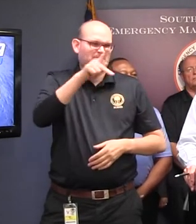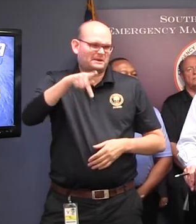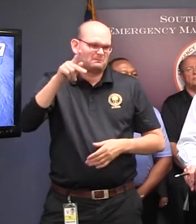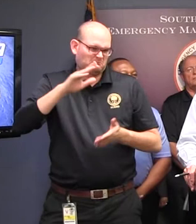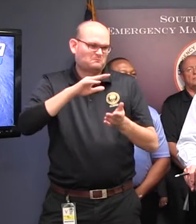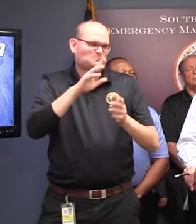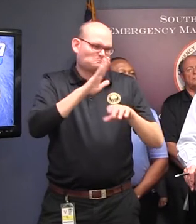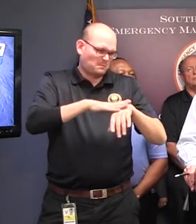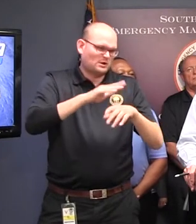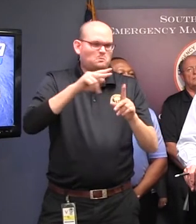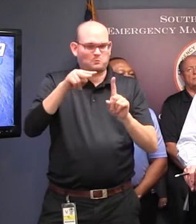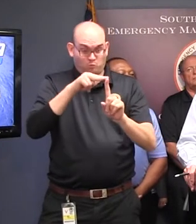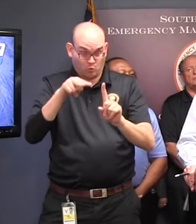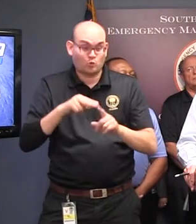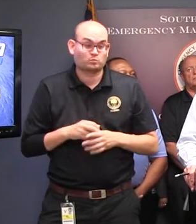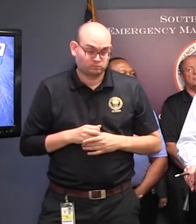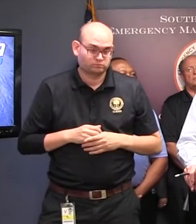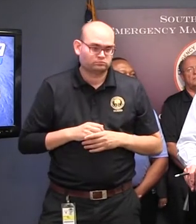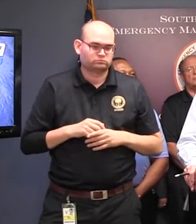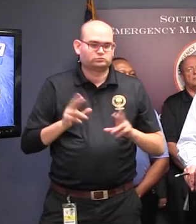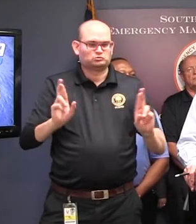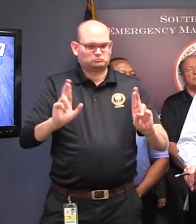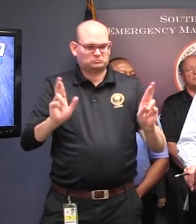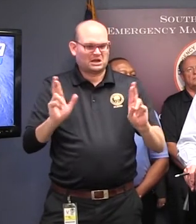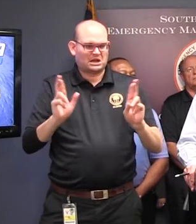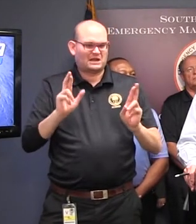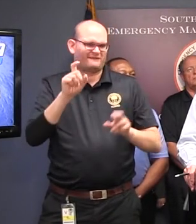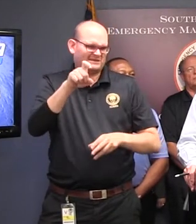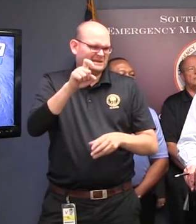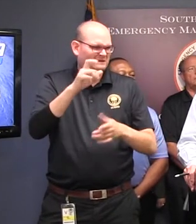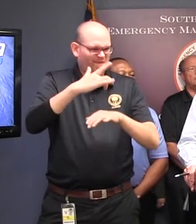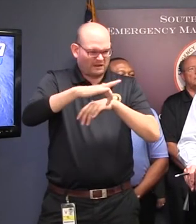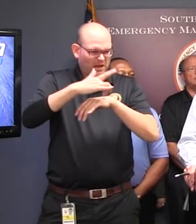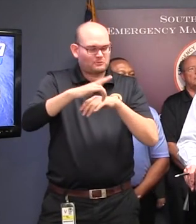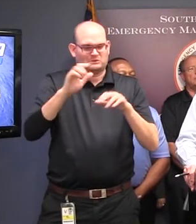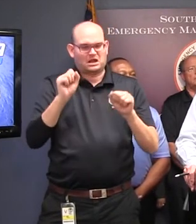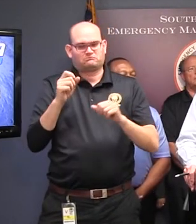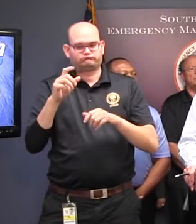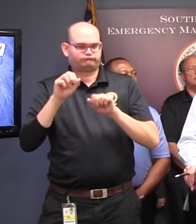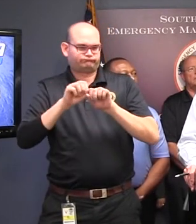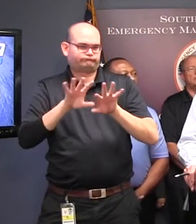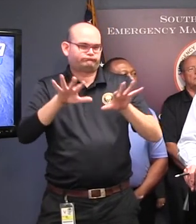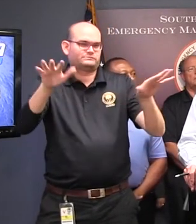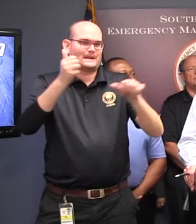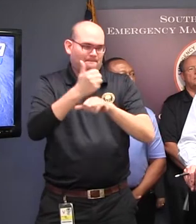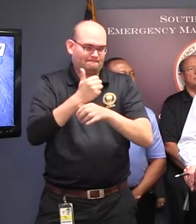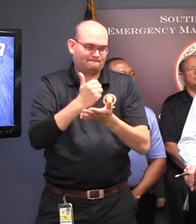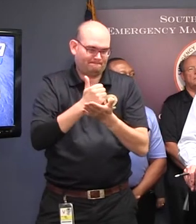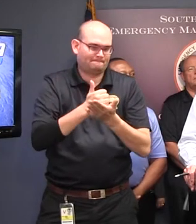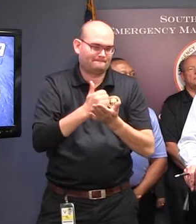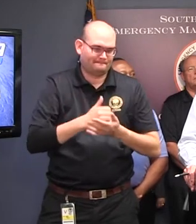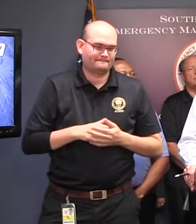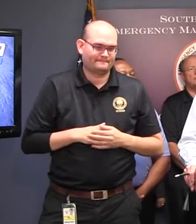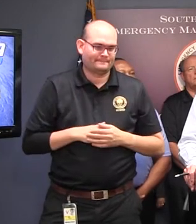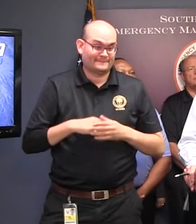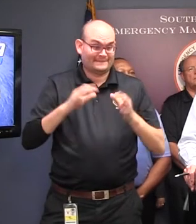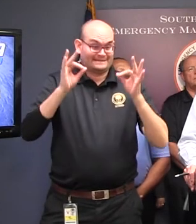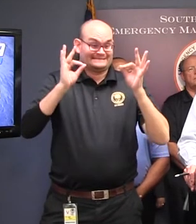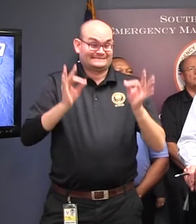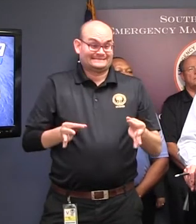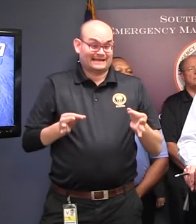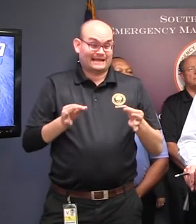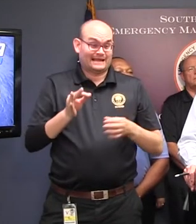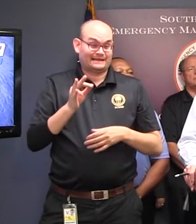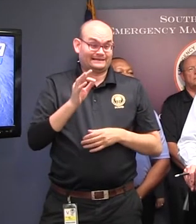for what comes next. The decision has been made by the Team South Carolina professionals